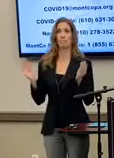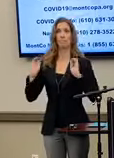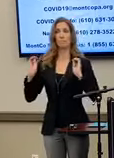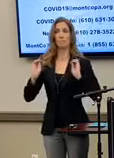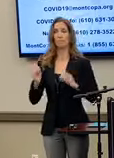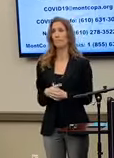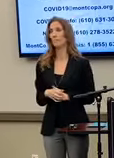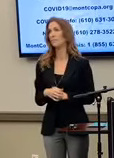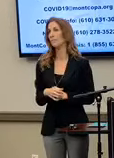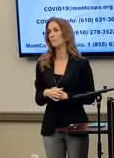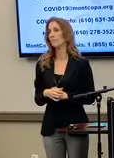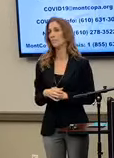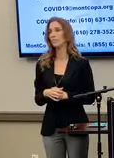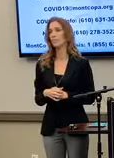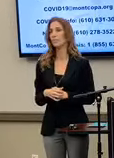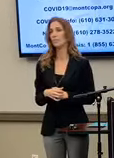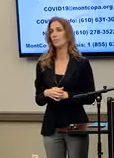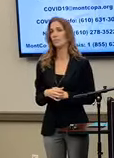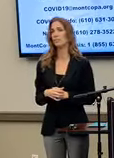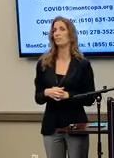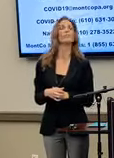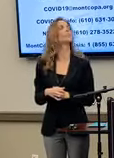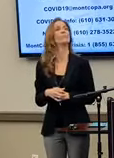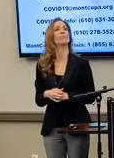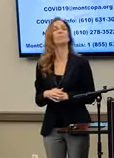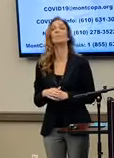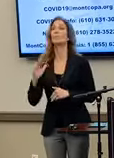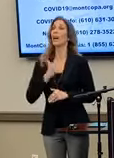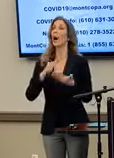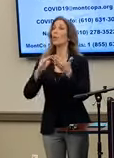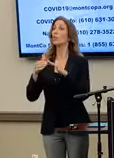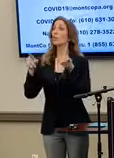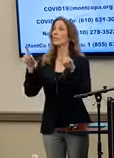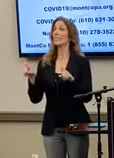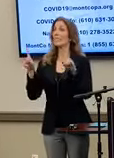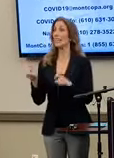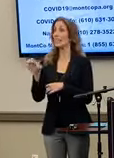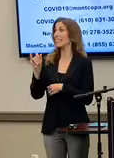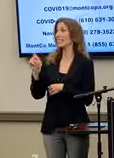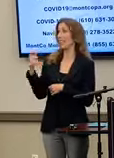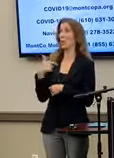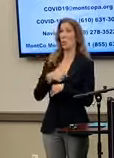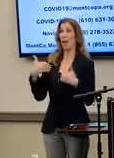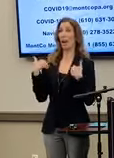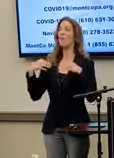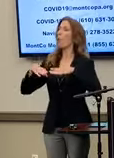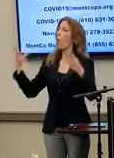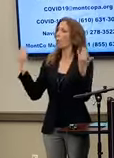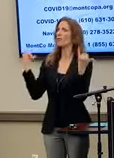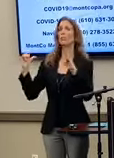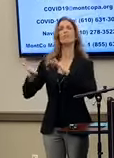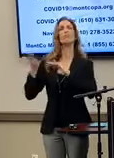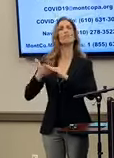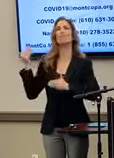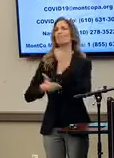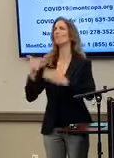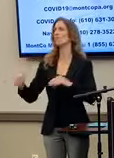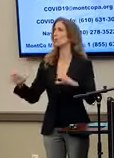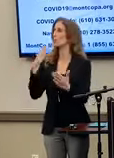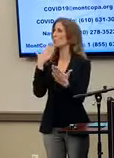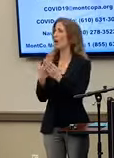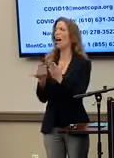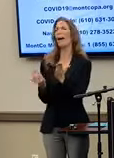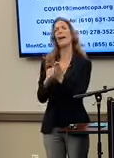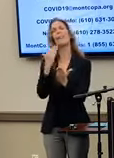Facility. Our community-based testing site remains open, up and running well. Again, thank you to